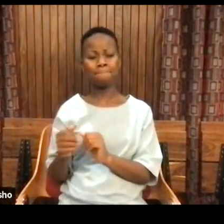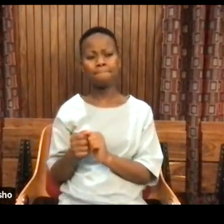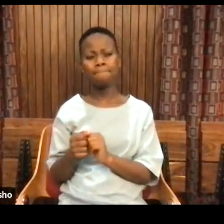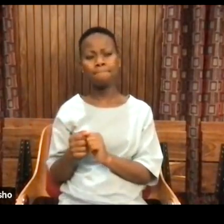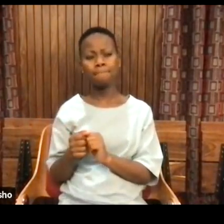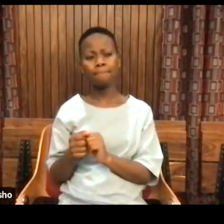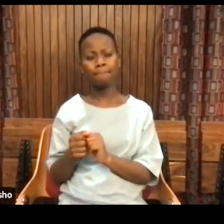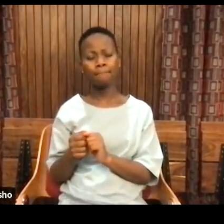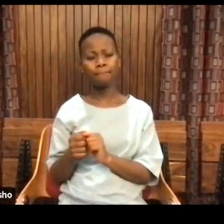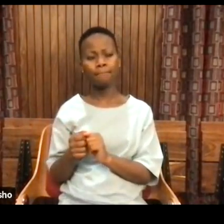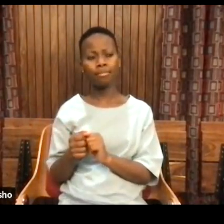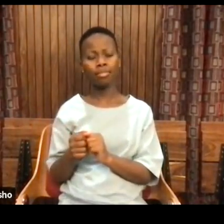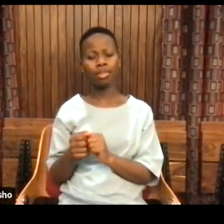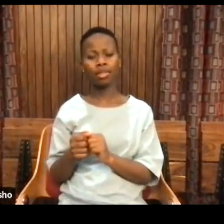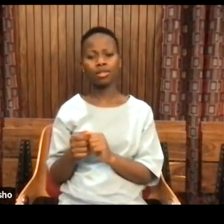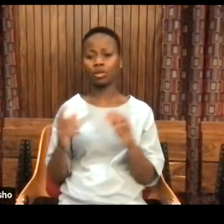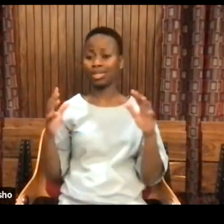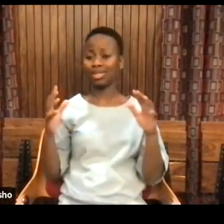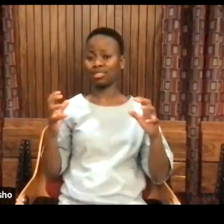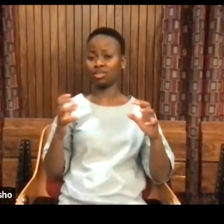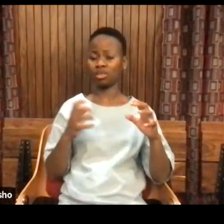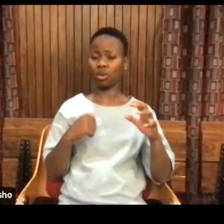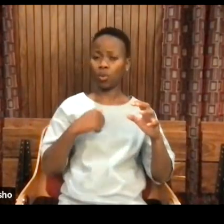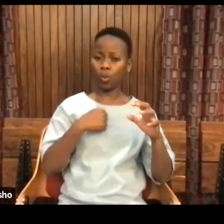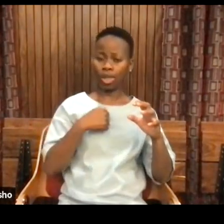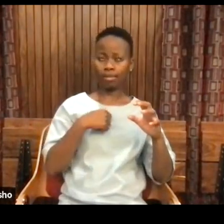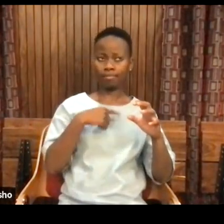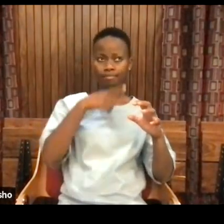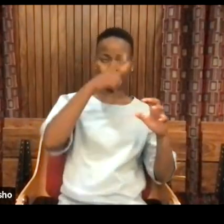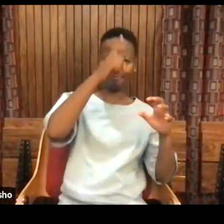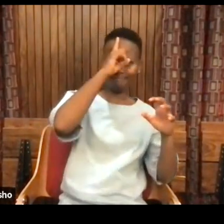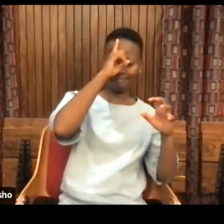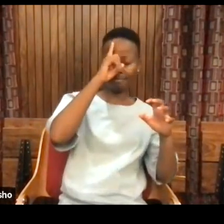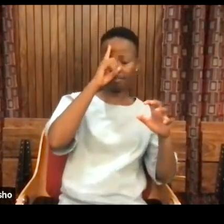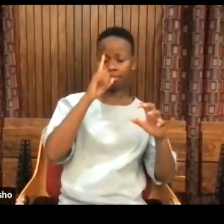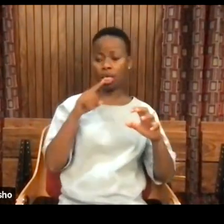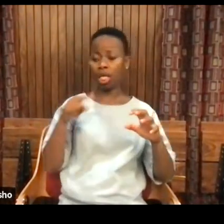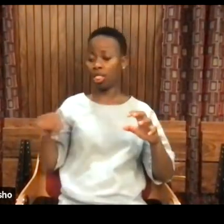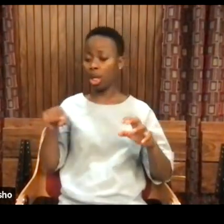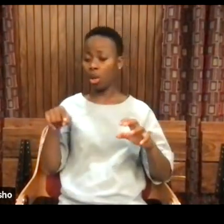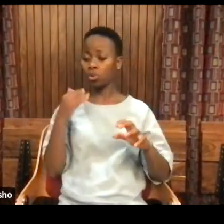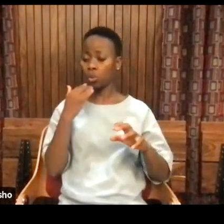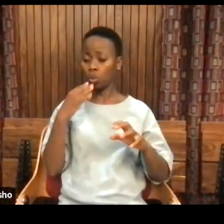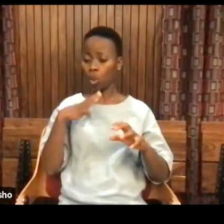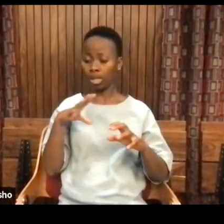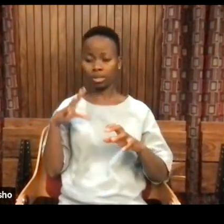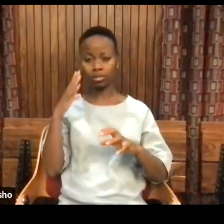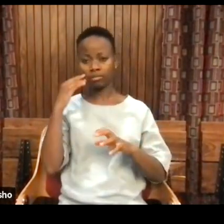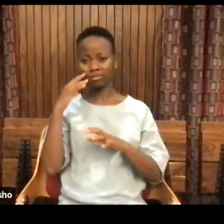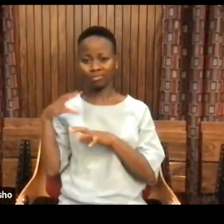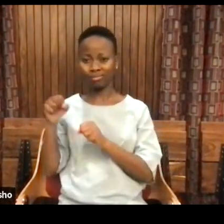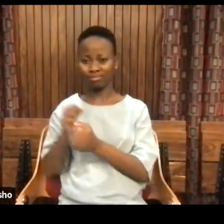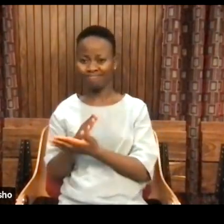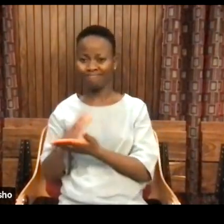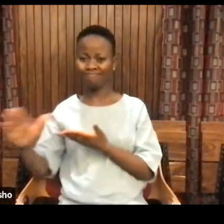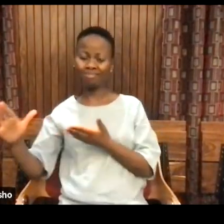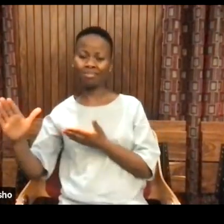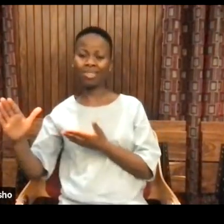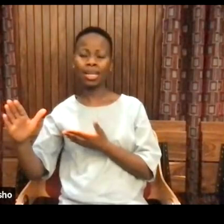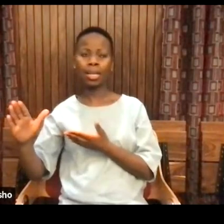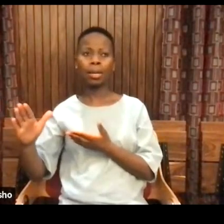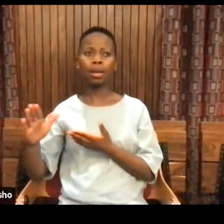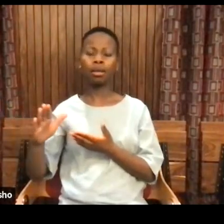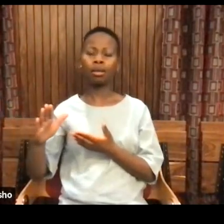is, as Africans and those interested in decolonizing, I think we have a tension between saying we